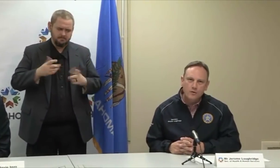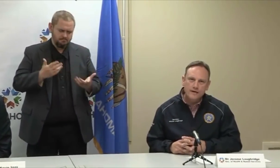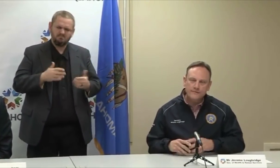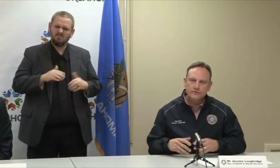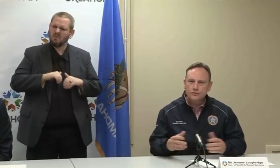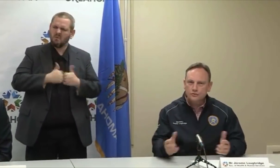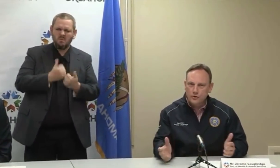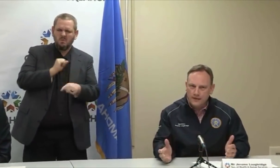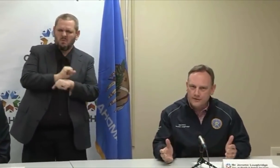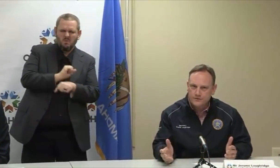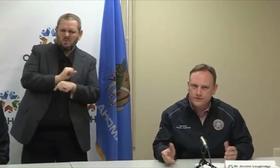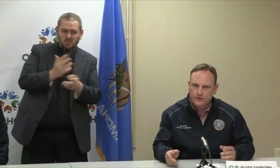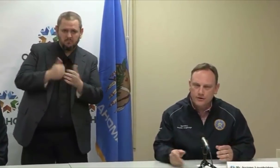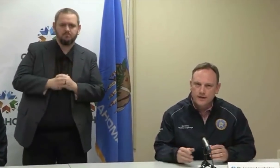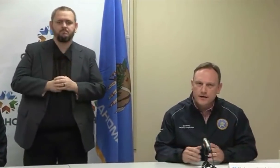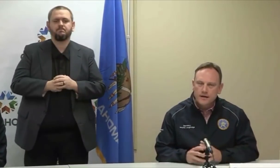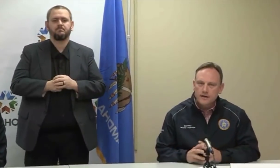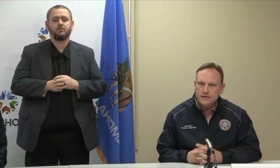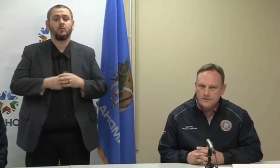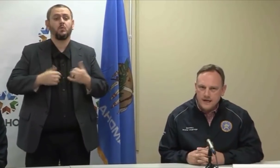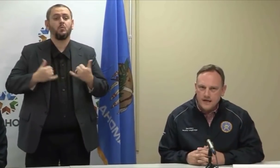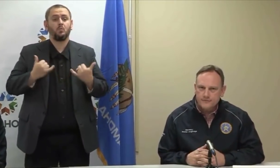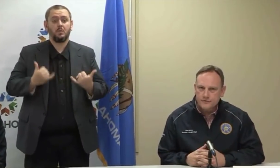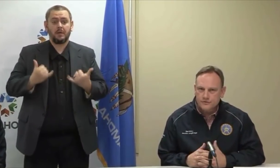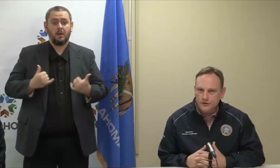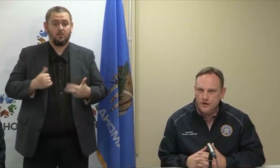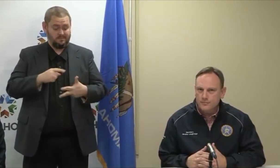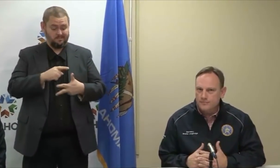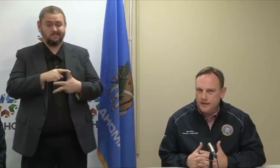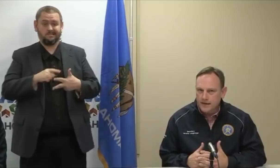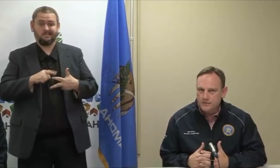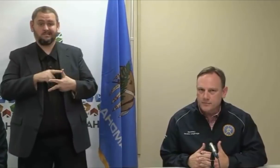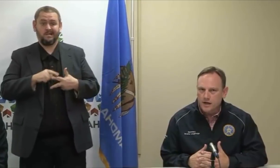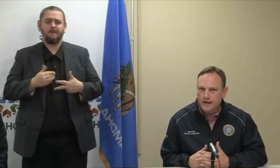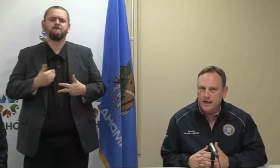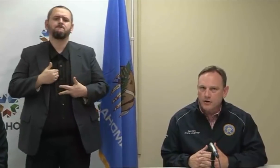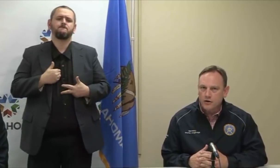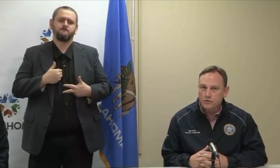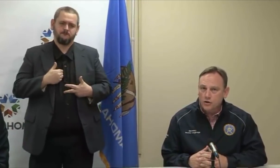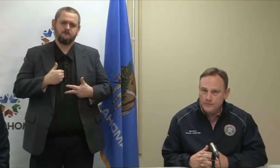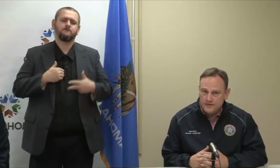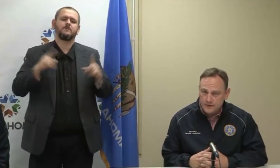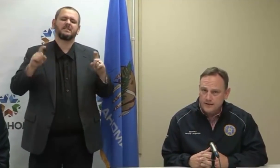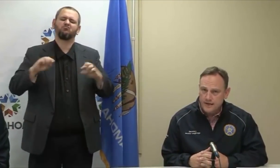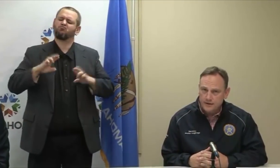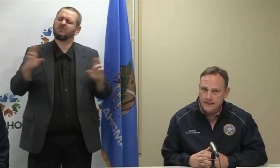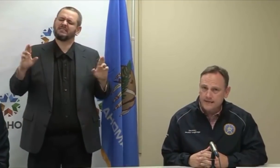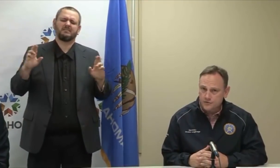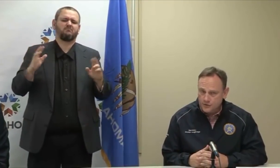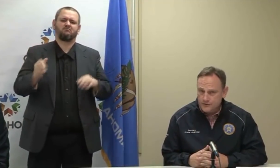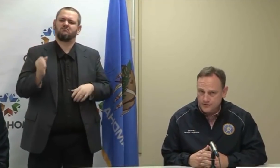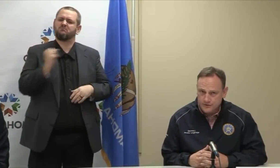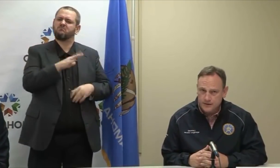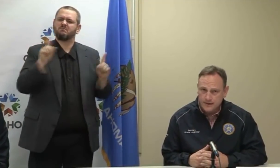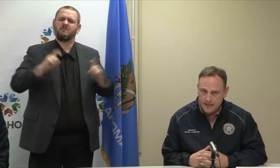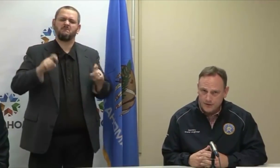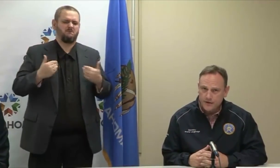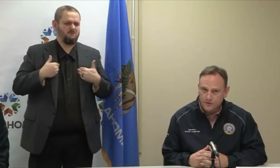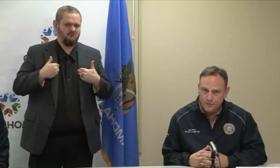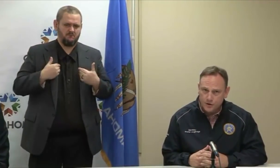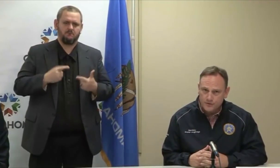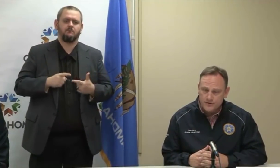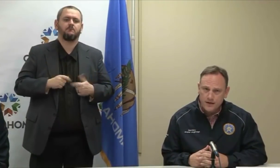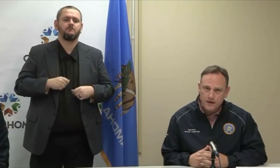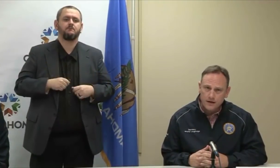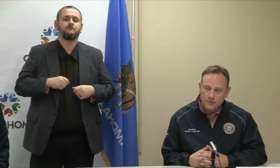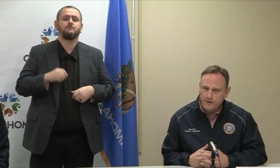stand now, we have two locations that are staffed, stood up, manned by our Oklahoma City County and Tulsa City County